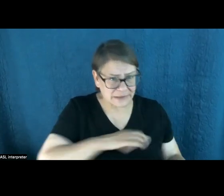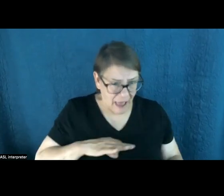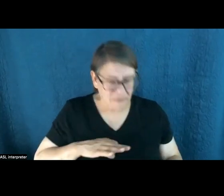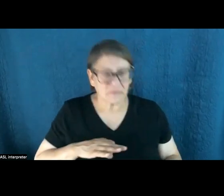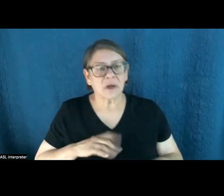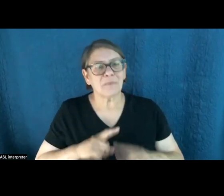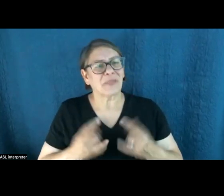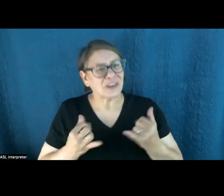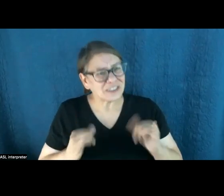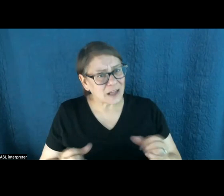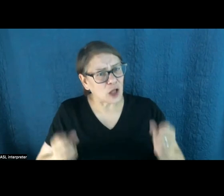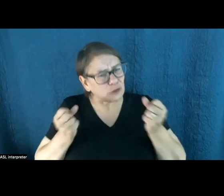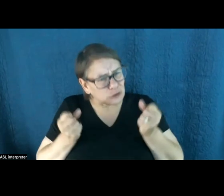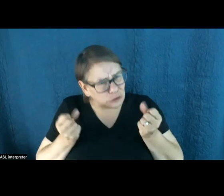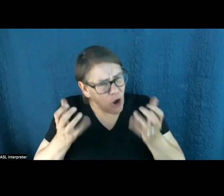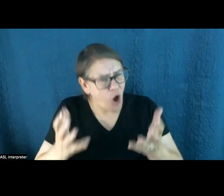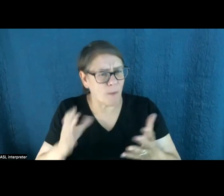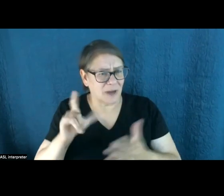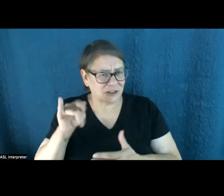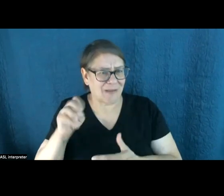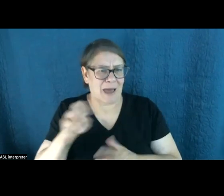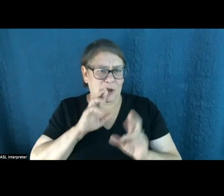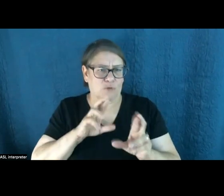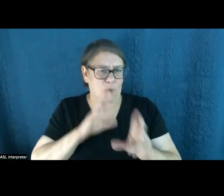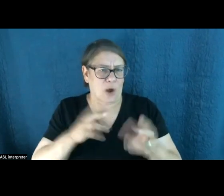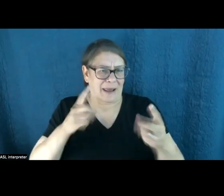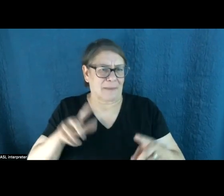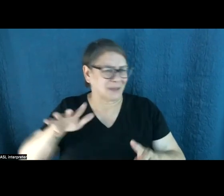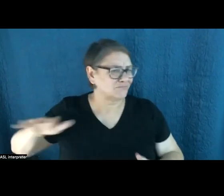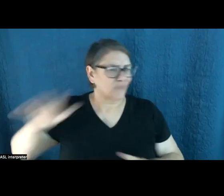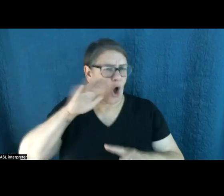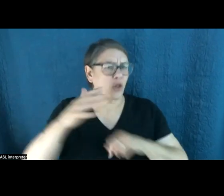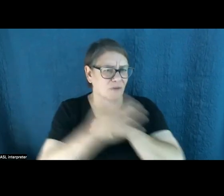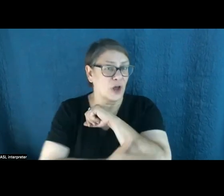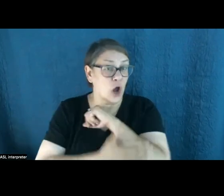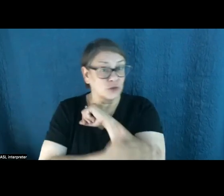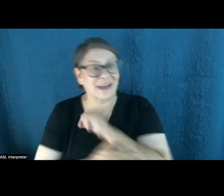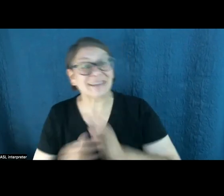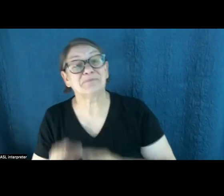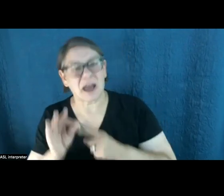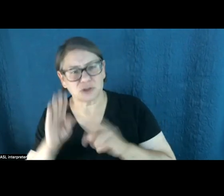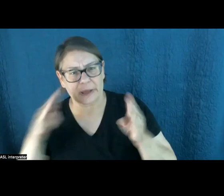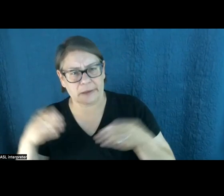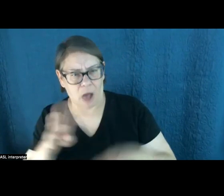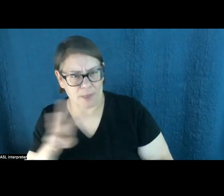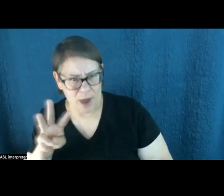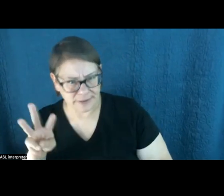is still so much strong climate reporting all over the country and in my focus in California and the West. I mean, just just at the L.A. Times,